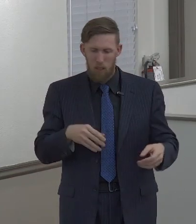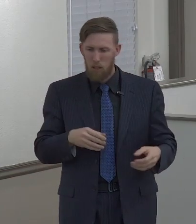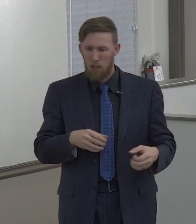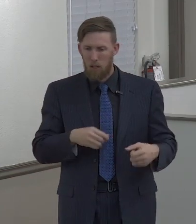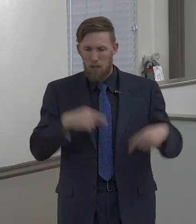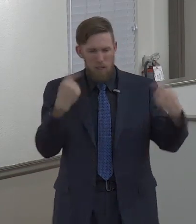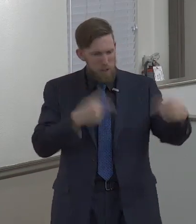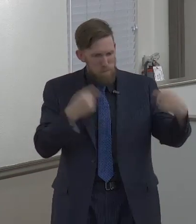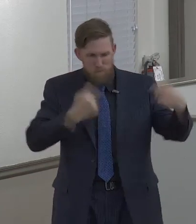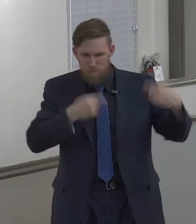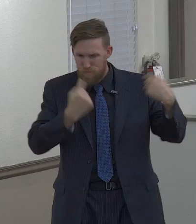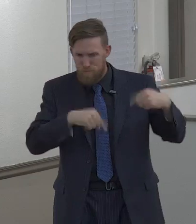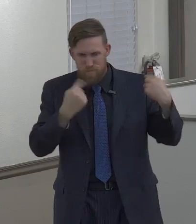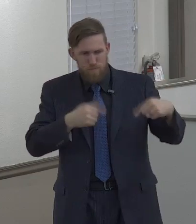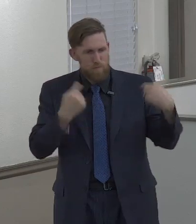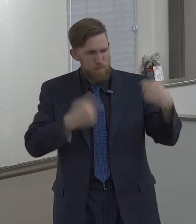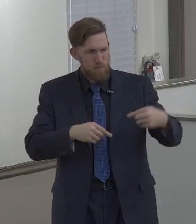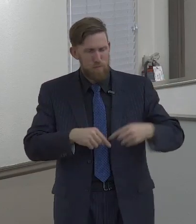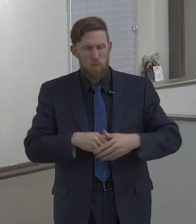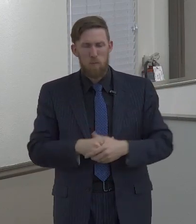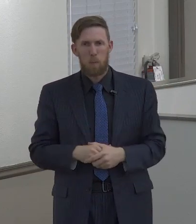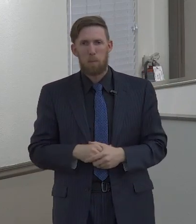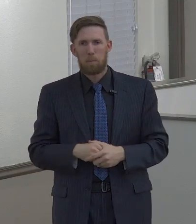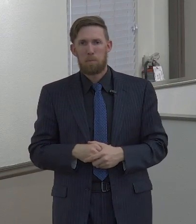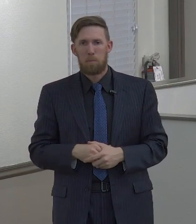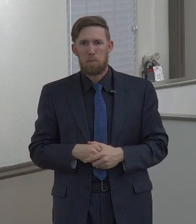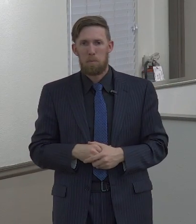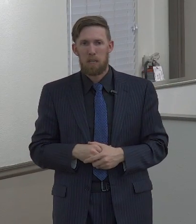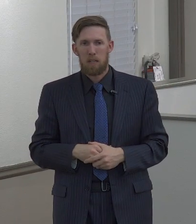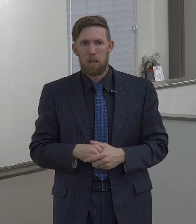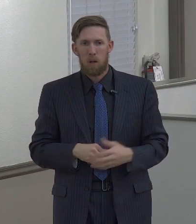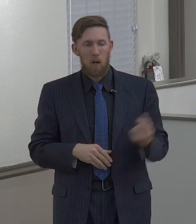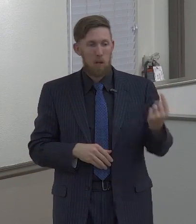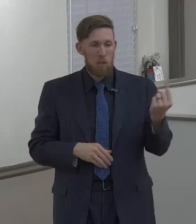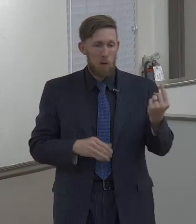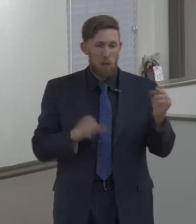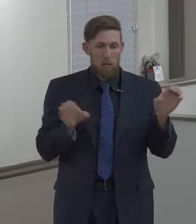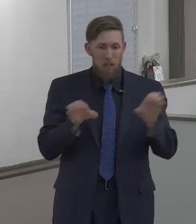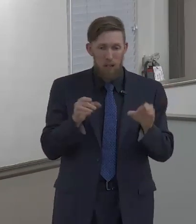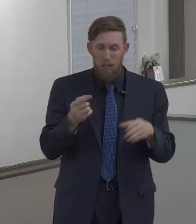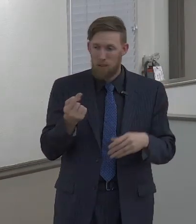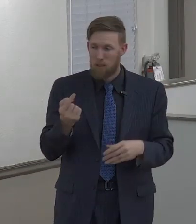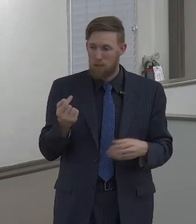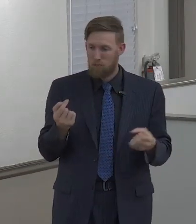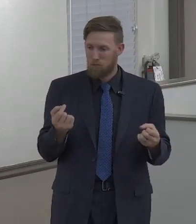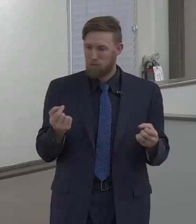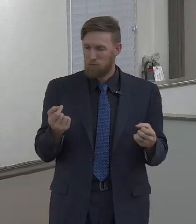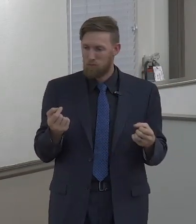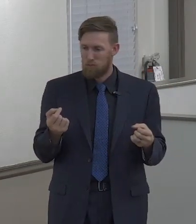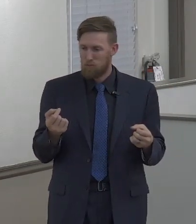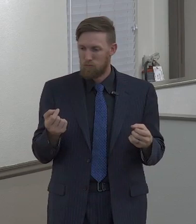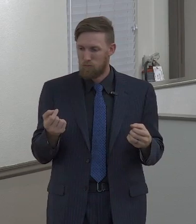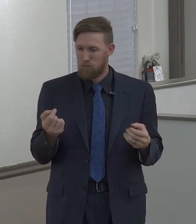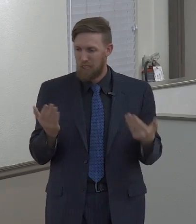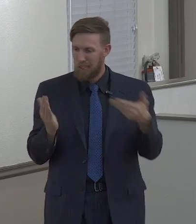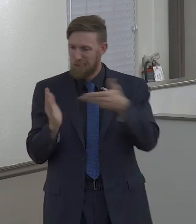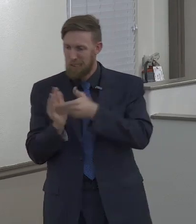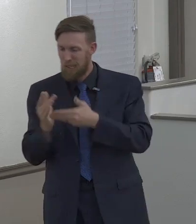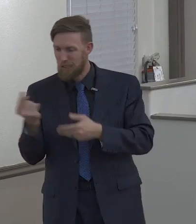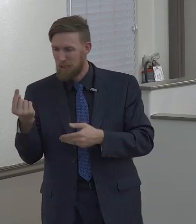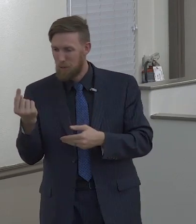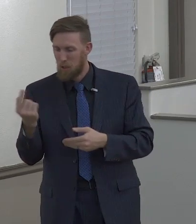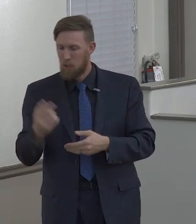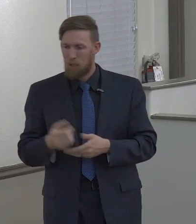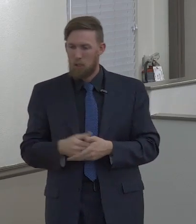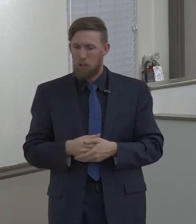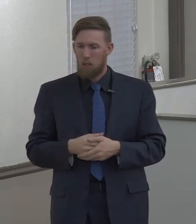towards somebody else or a person does some sort of action against somebody